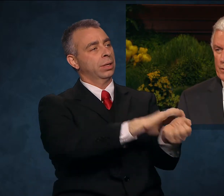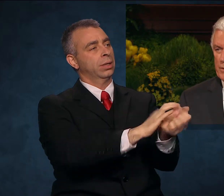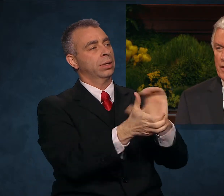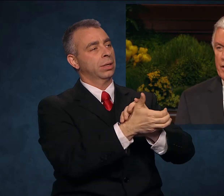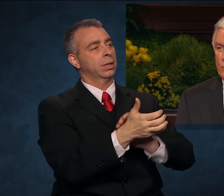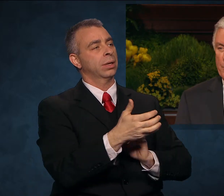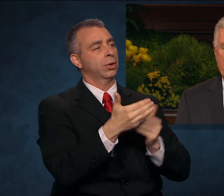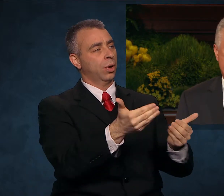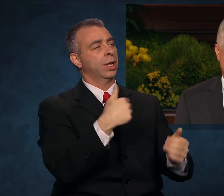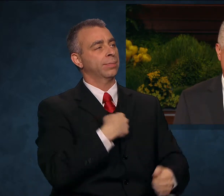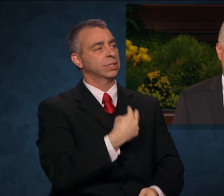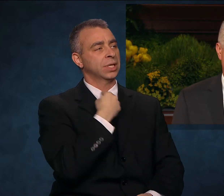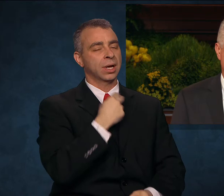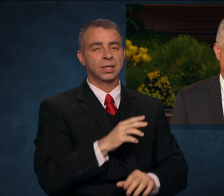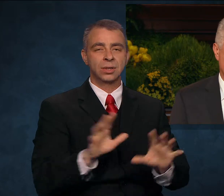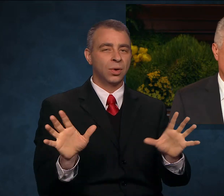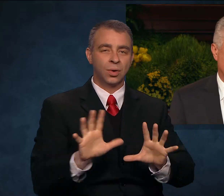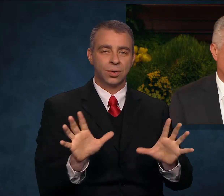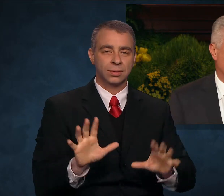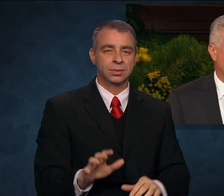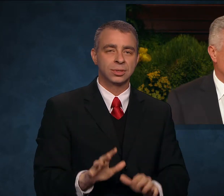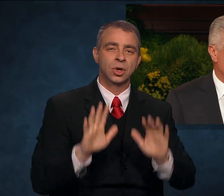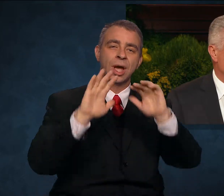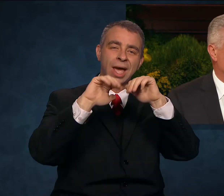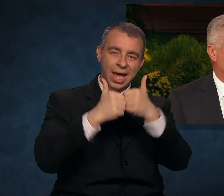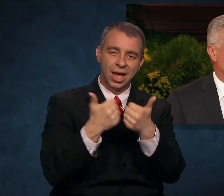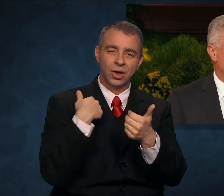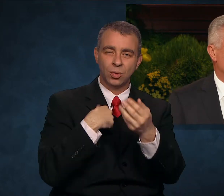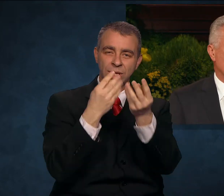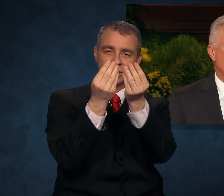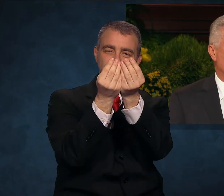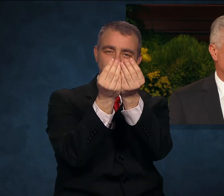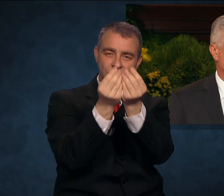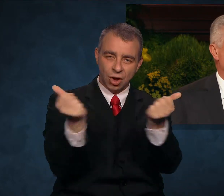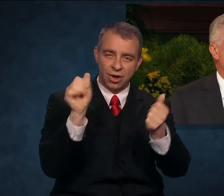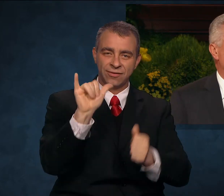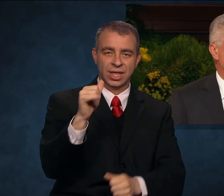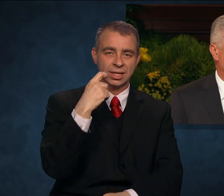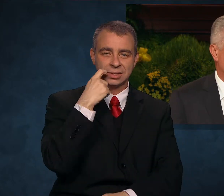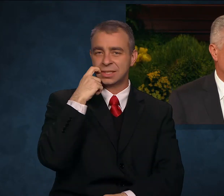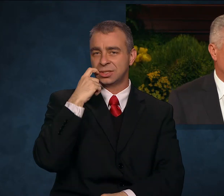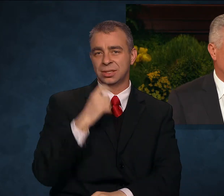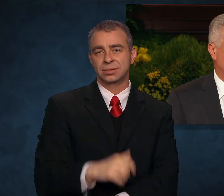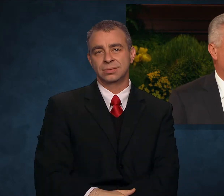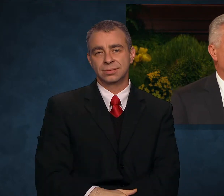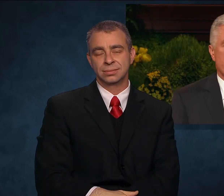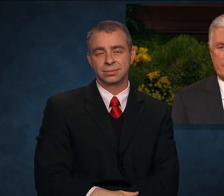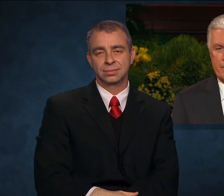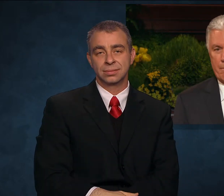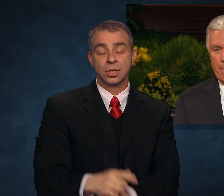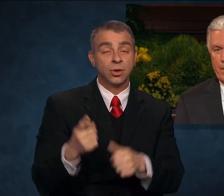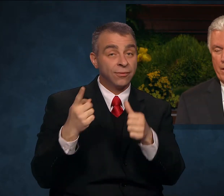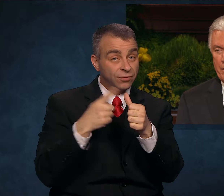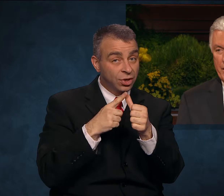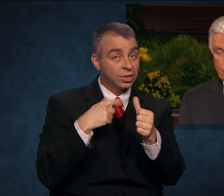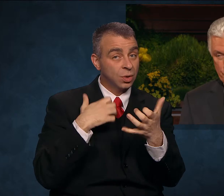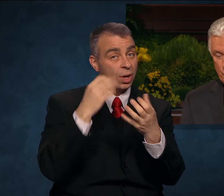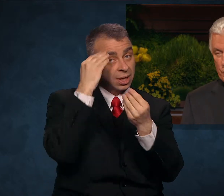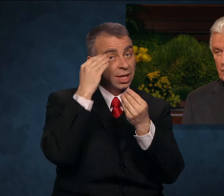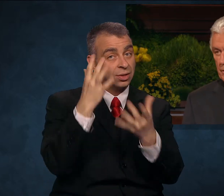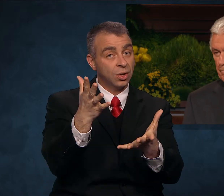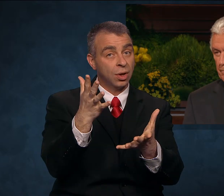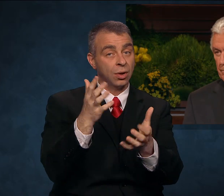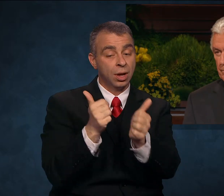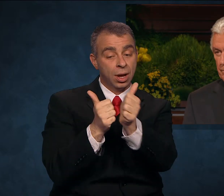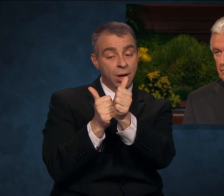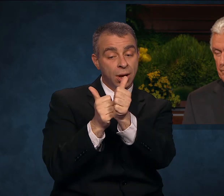The first thing we must understand is that addictions are so much easier to prevent than to